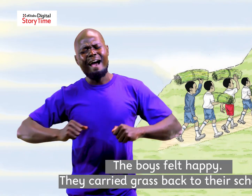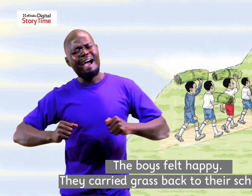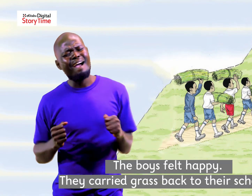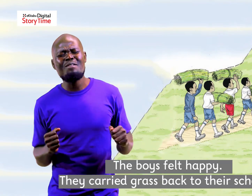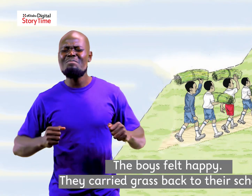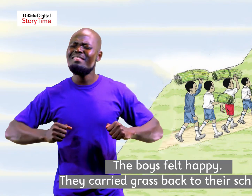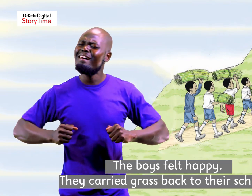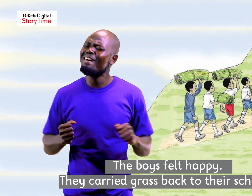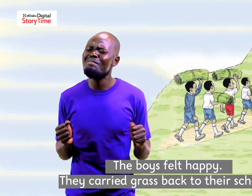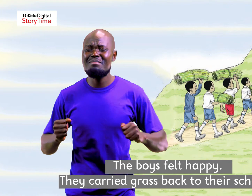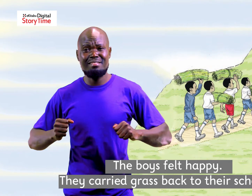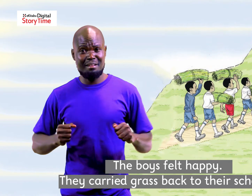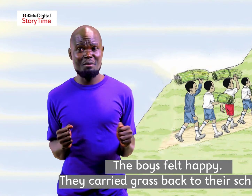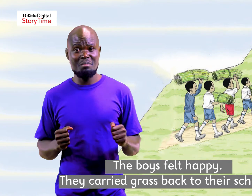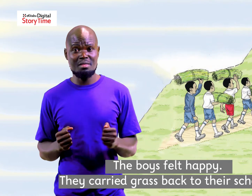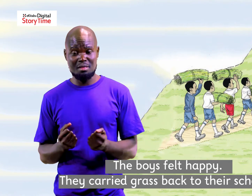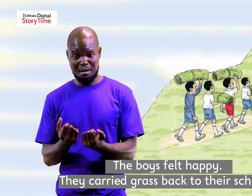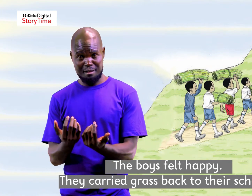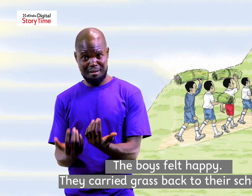The boys felt happy.